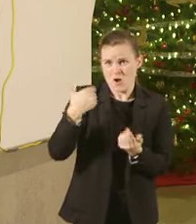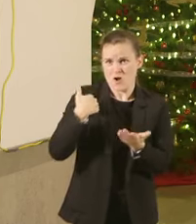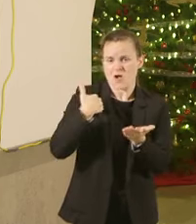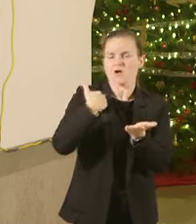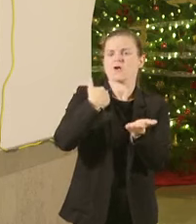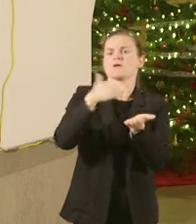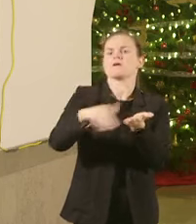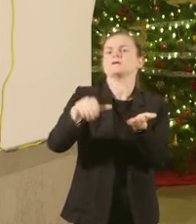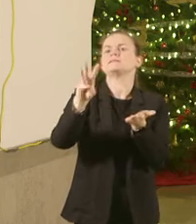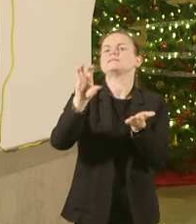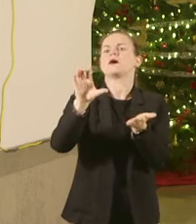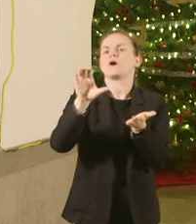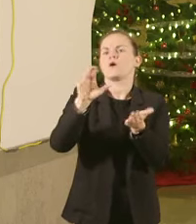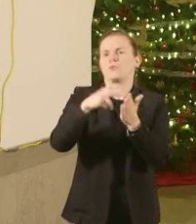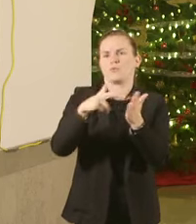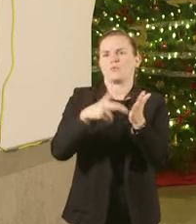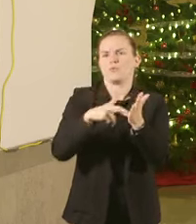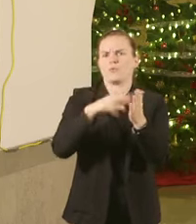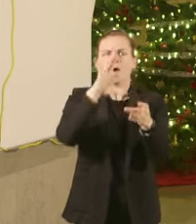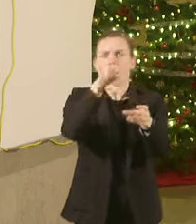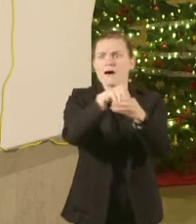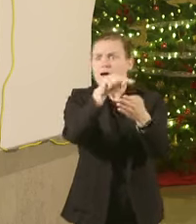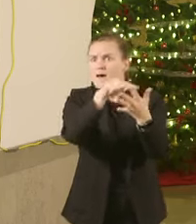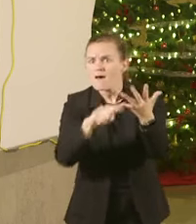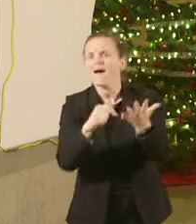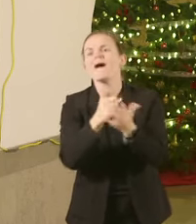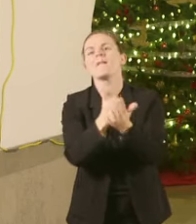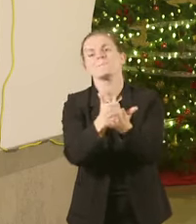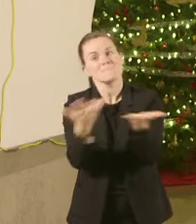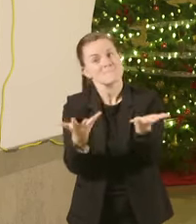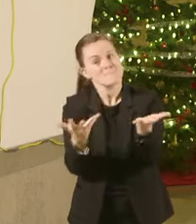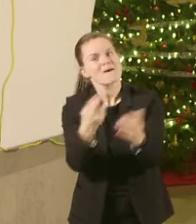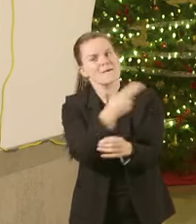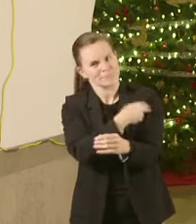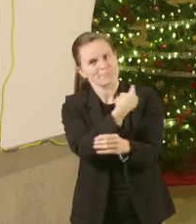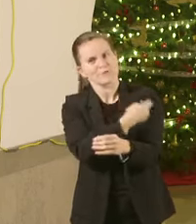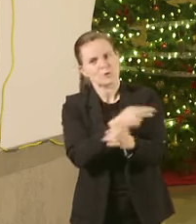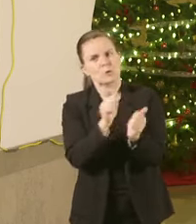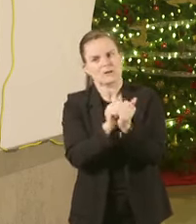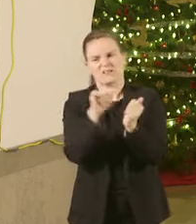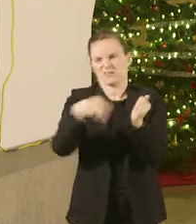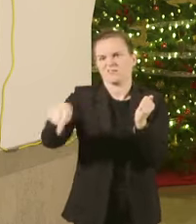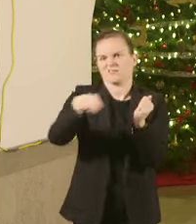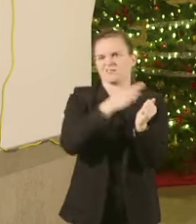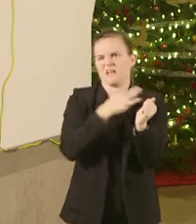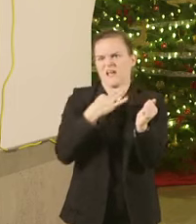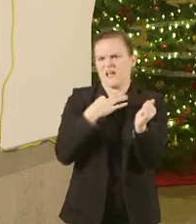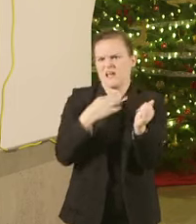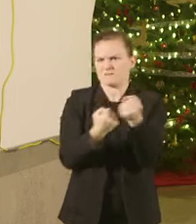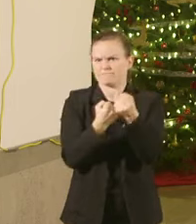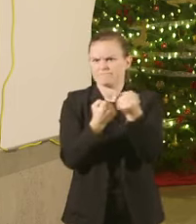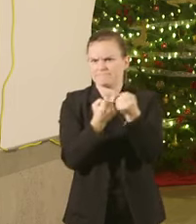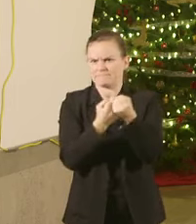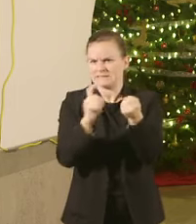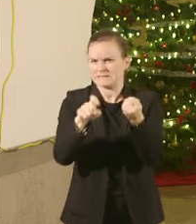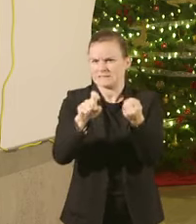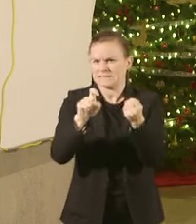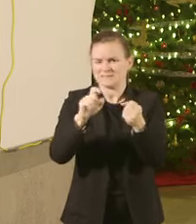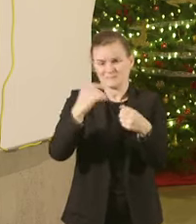to help hospitals and health care providers with staffing needs and other COVID-19 challenges